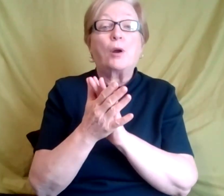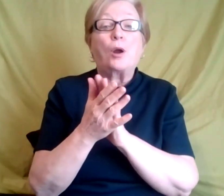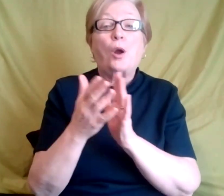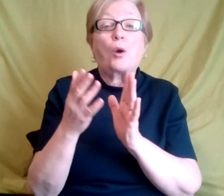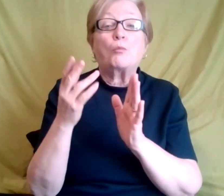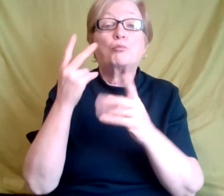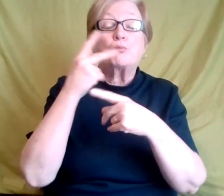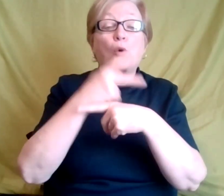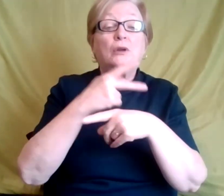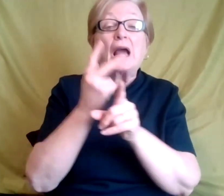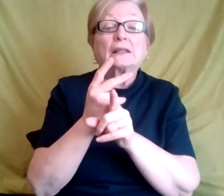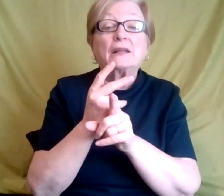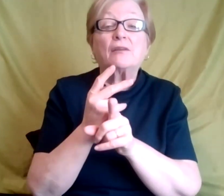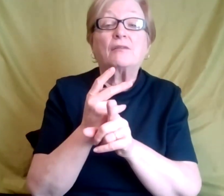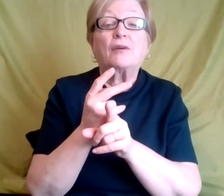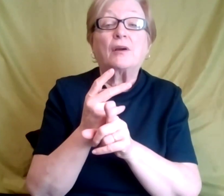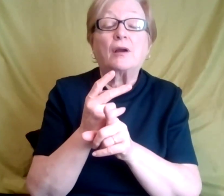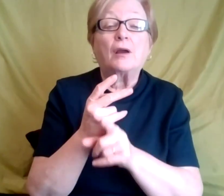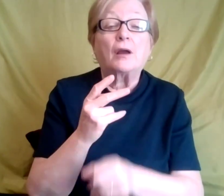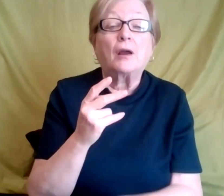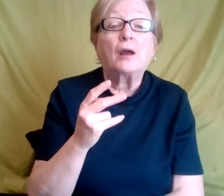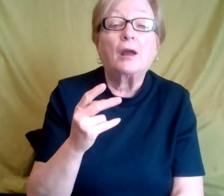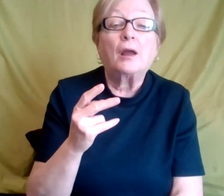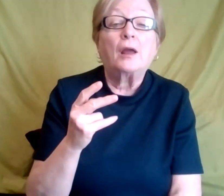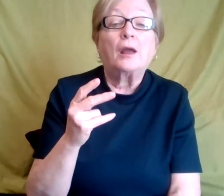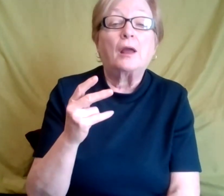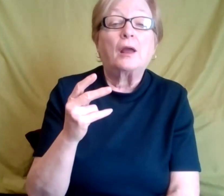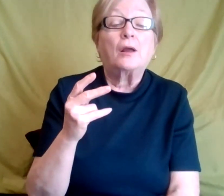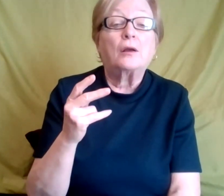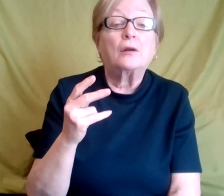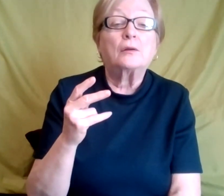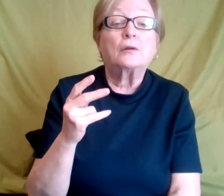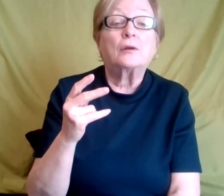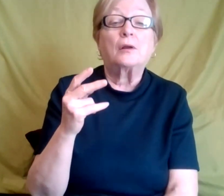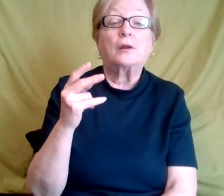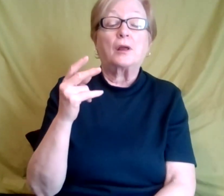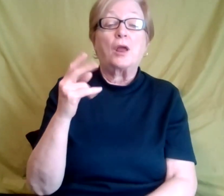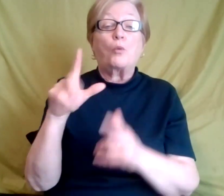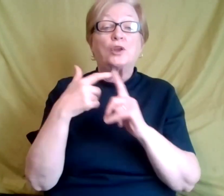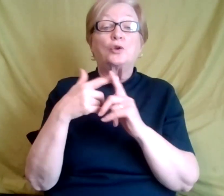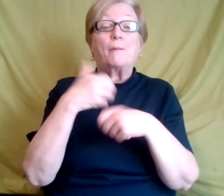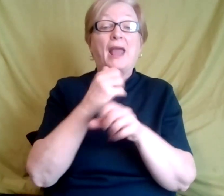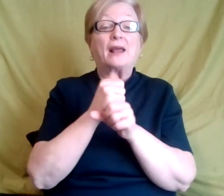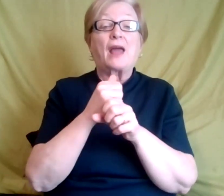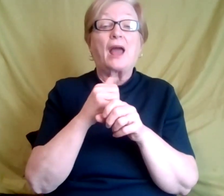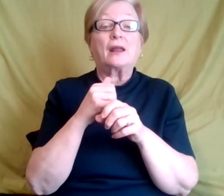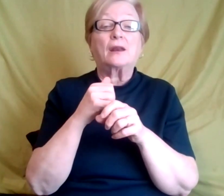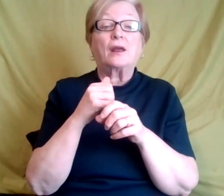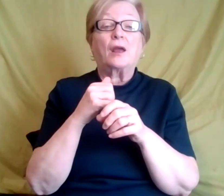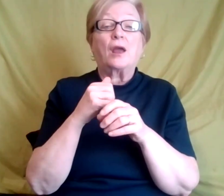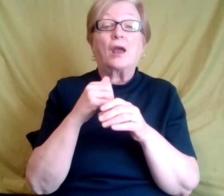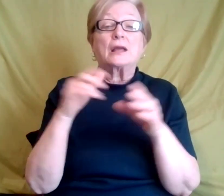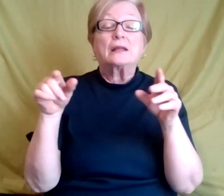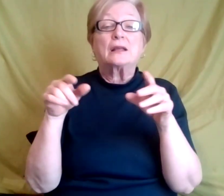we're giving, um, you know, when, when you create that safe space for us, when you,